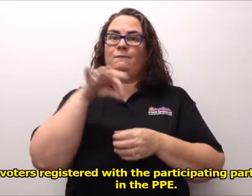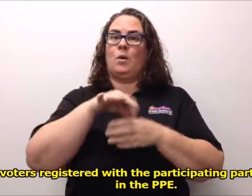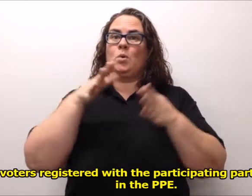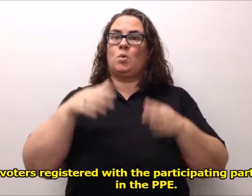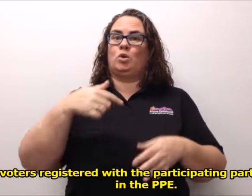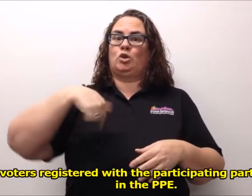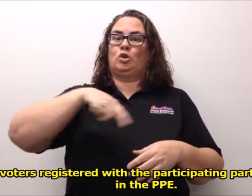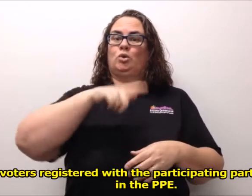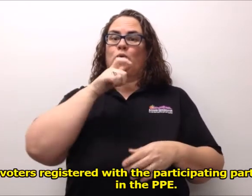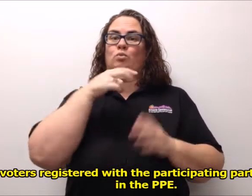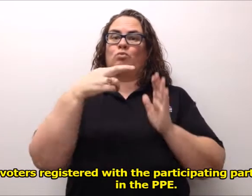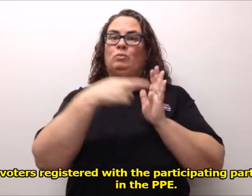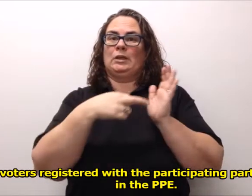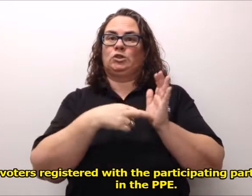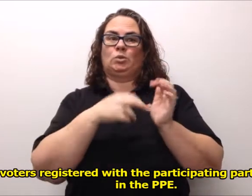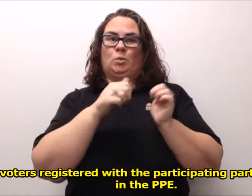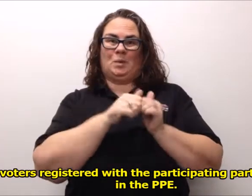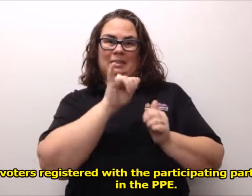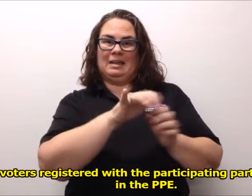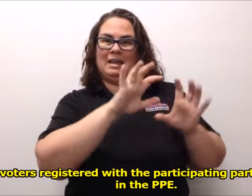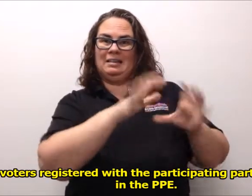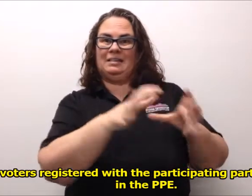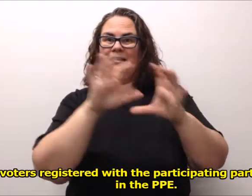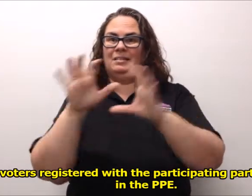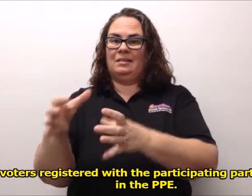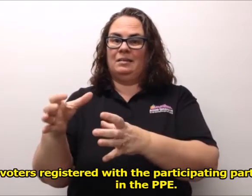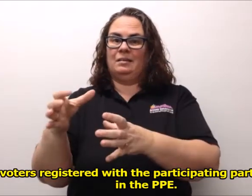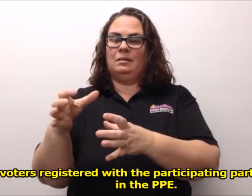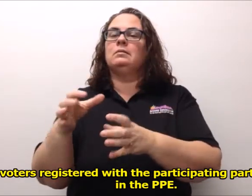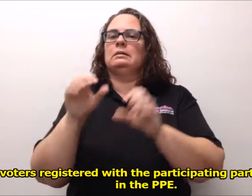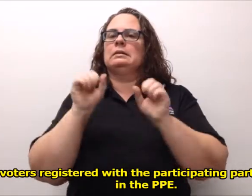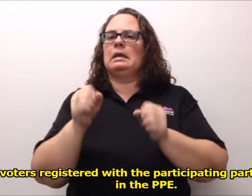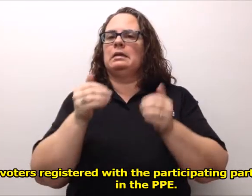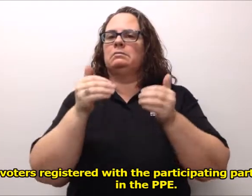Only voters registered with the participating parties can vote in the PPE.